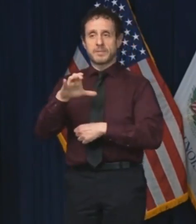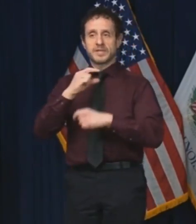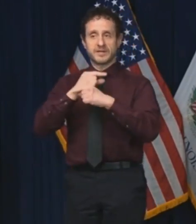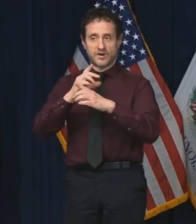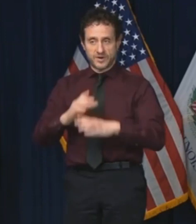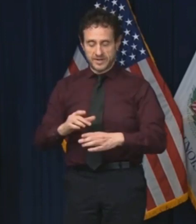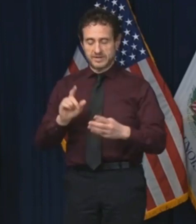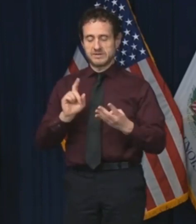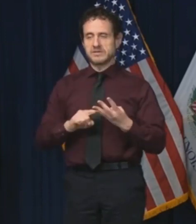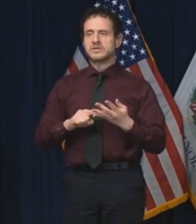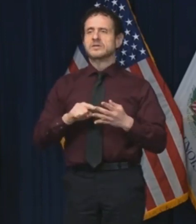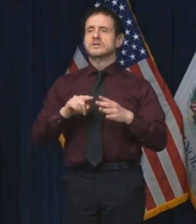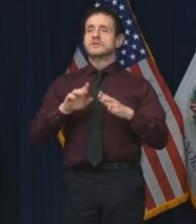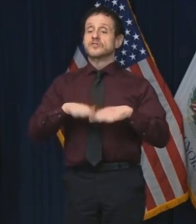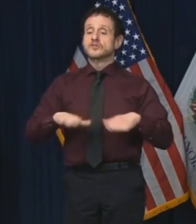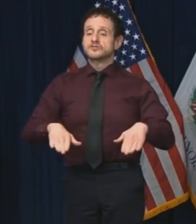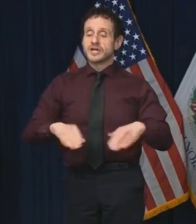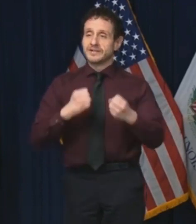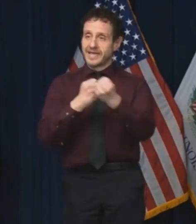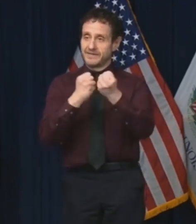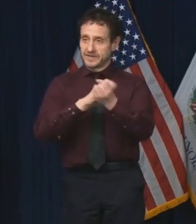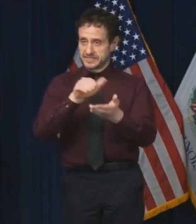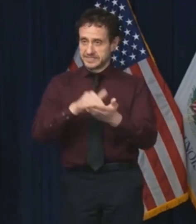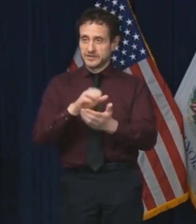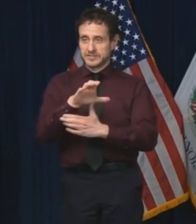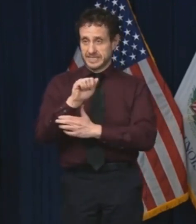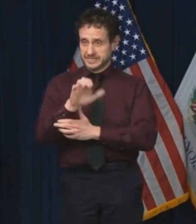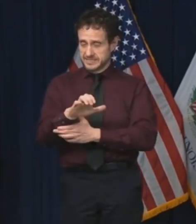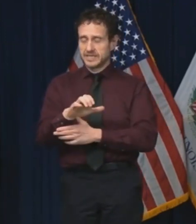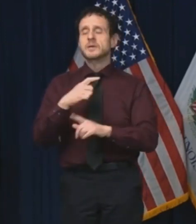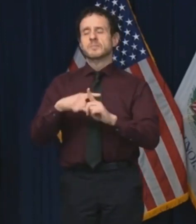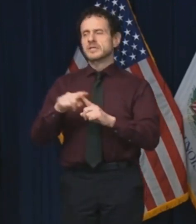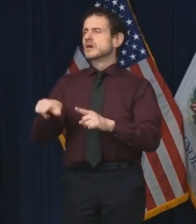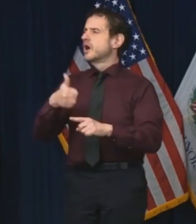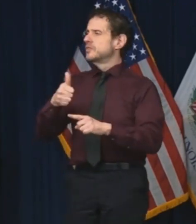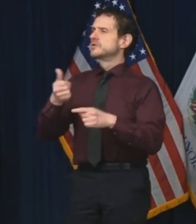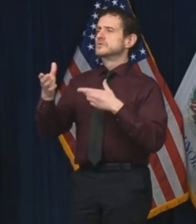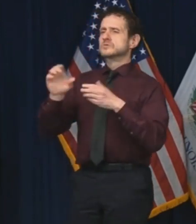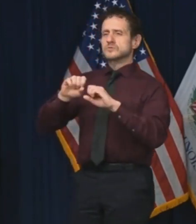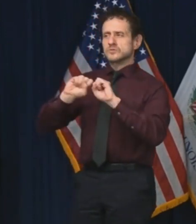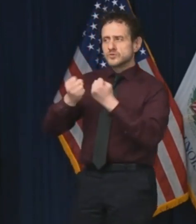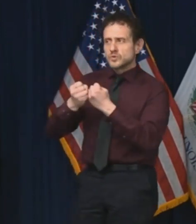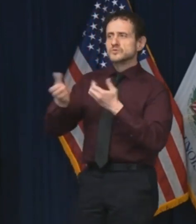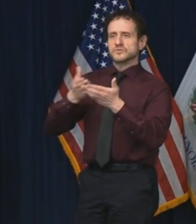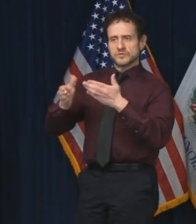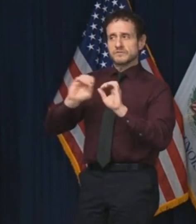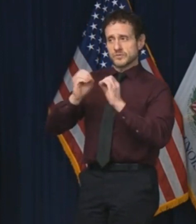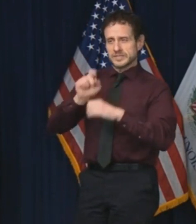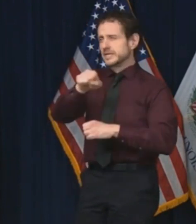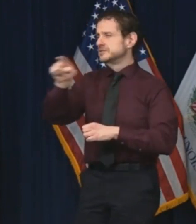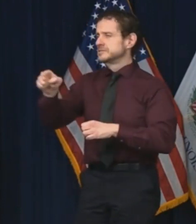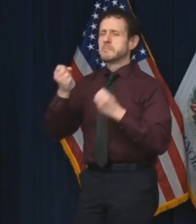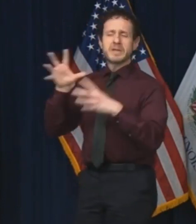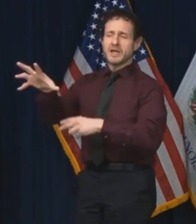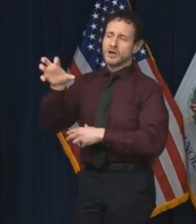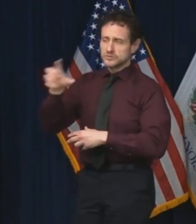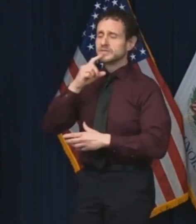Advocacy Center, and with hundreds of social service organizations that support our children and families.